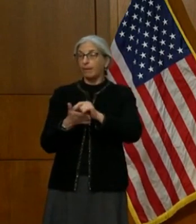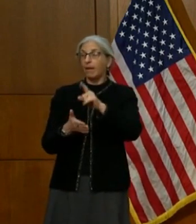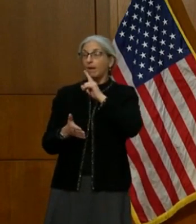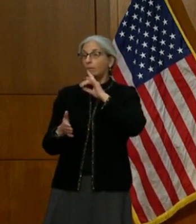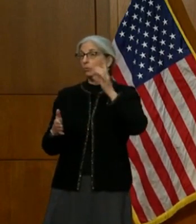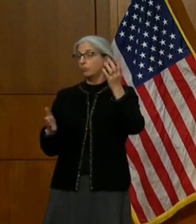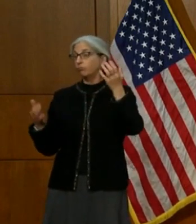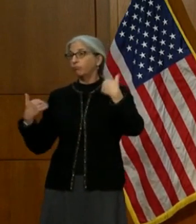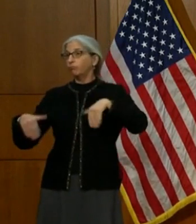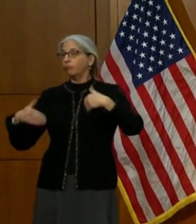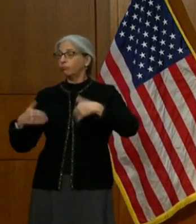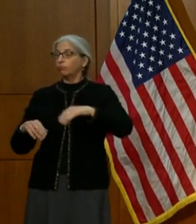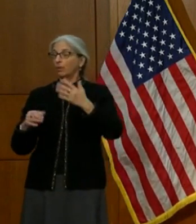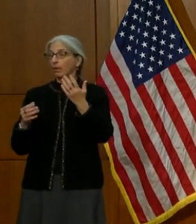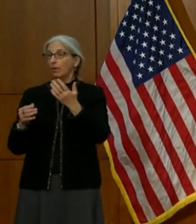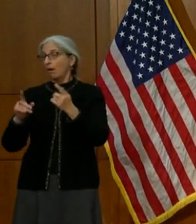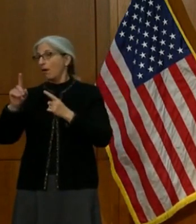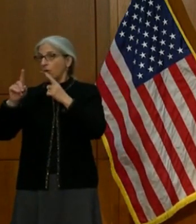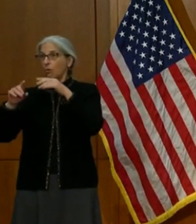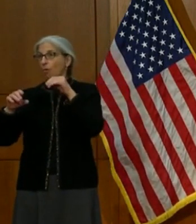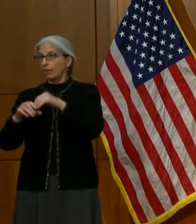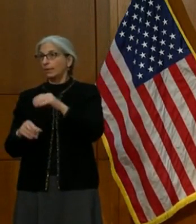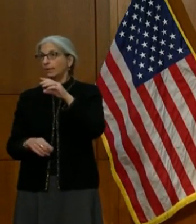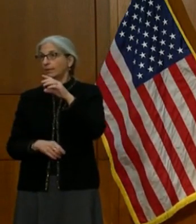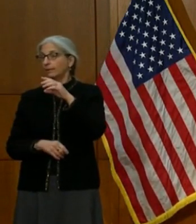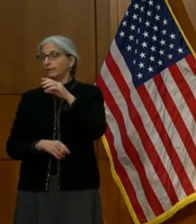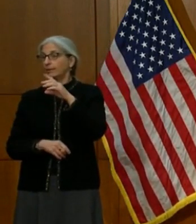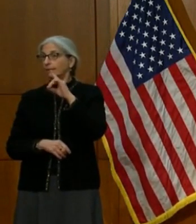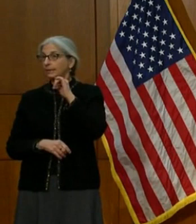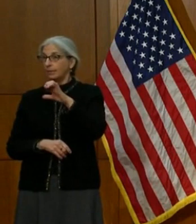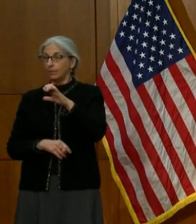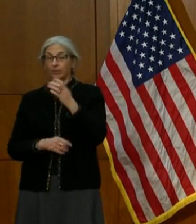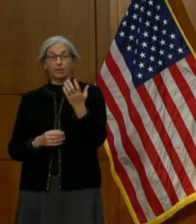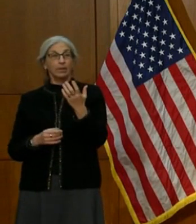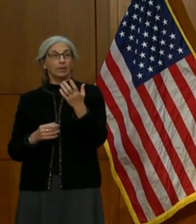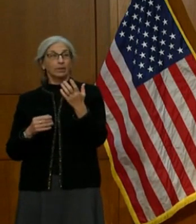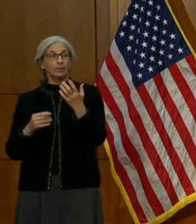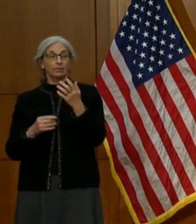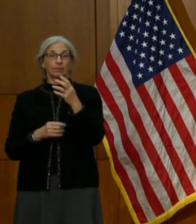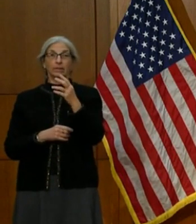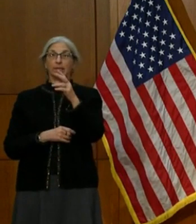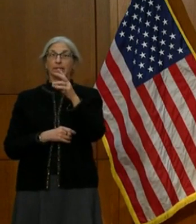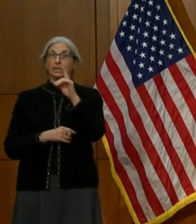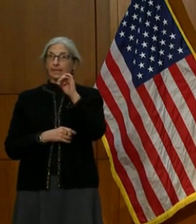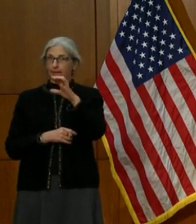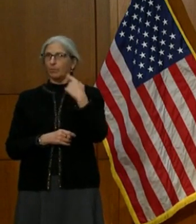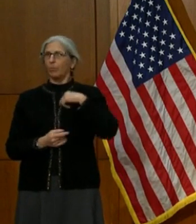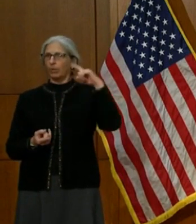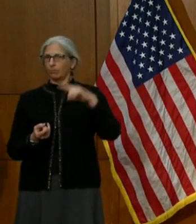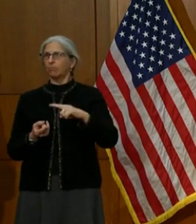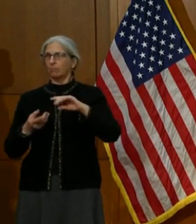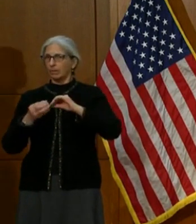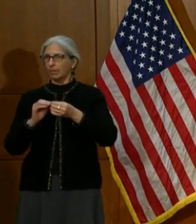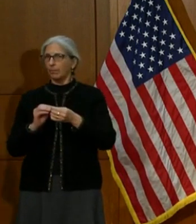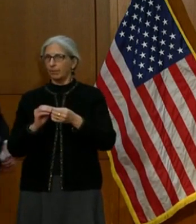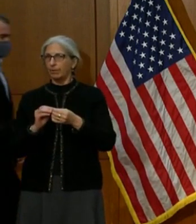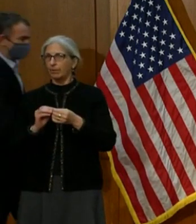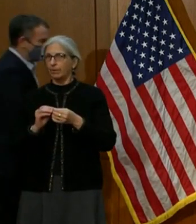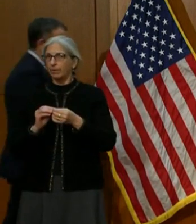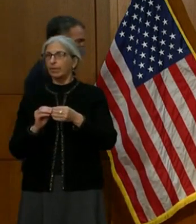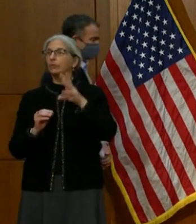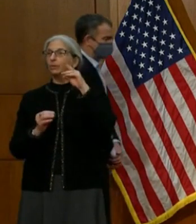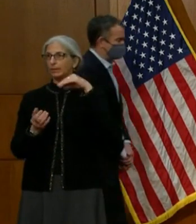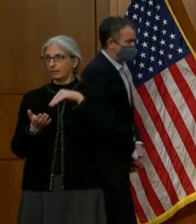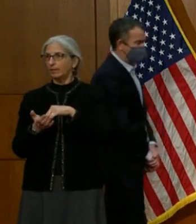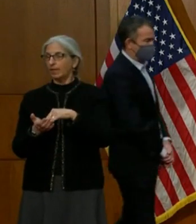actually saw a decline in December. was around 60,000, so there was some room, but we know it's still struggle because a lot of people call at the same time first thing in the morning. Monday, we